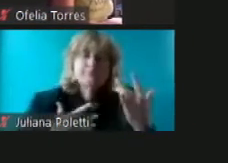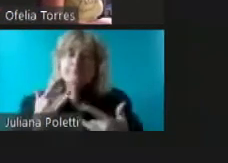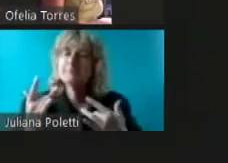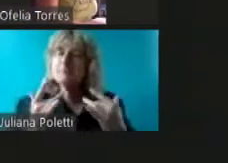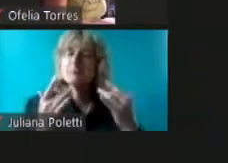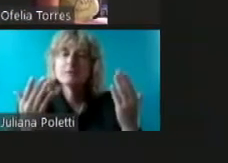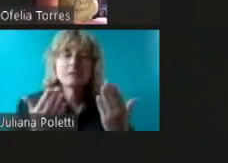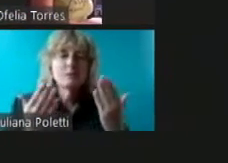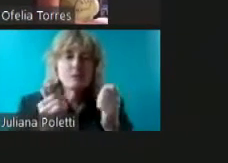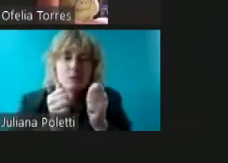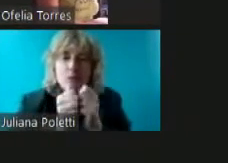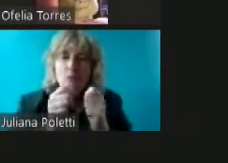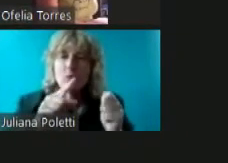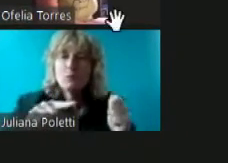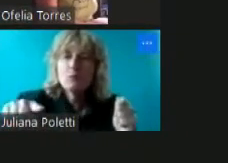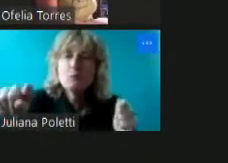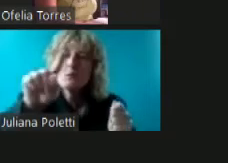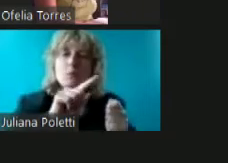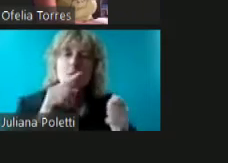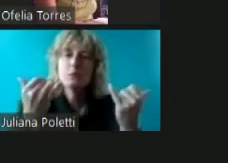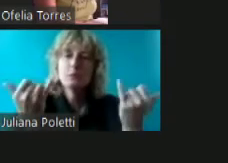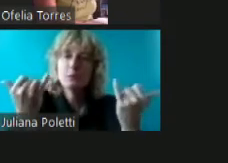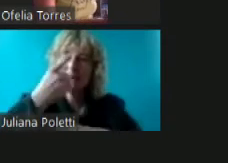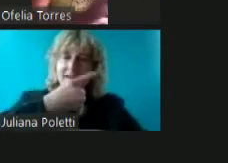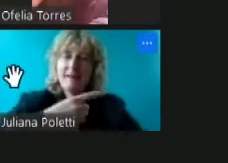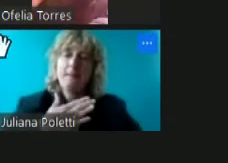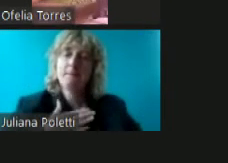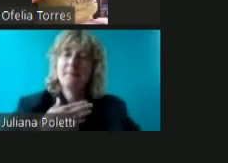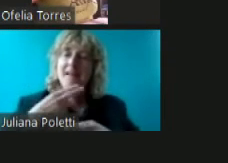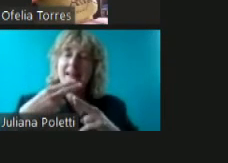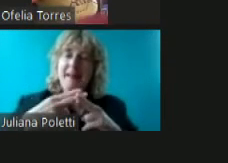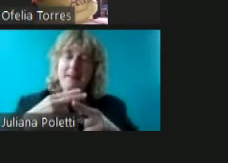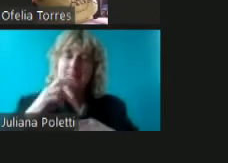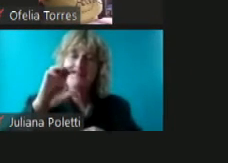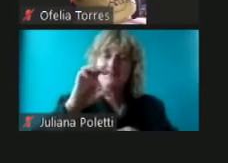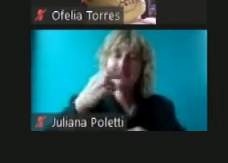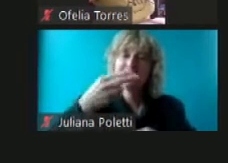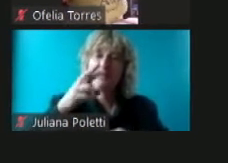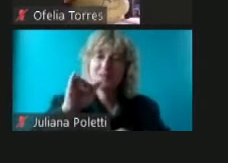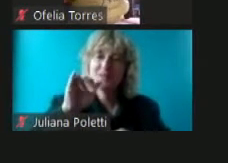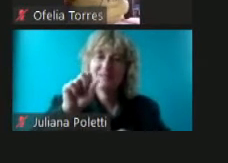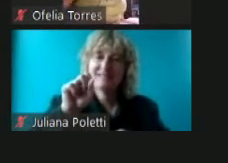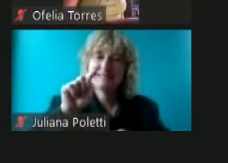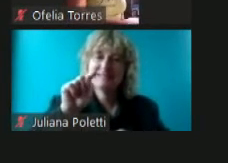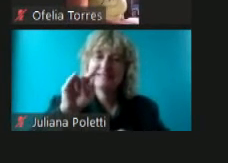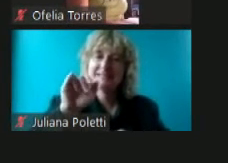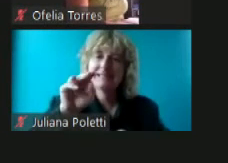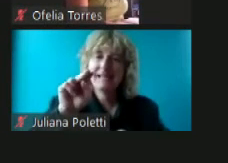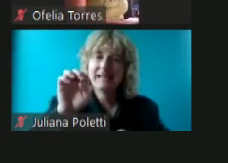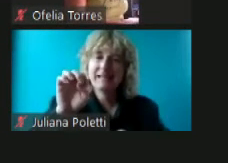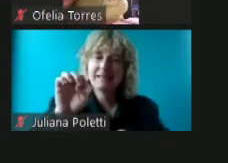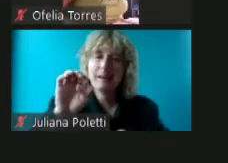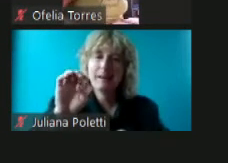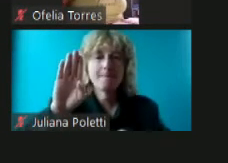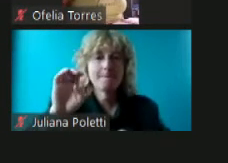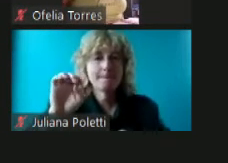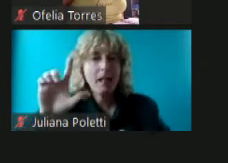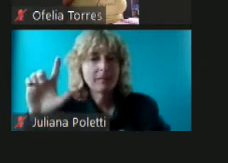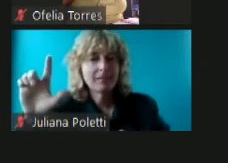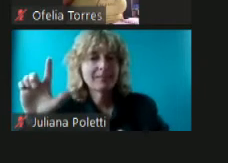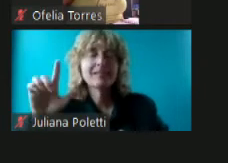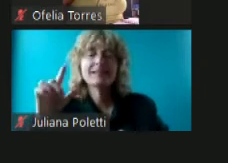you today and um my name is christine bell i am honored to serve as the executive director